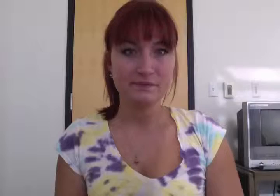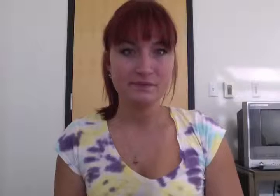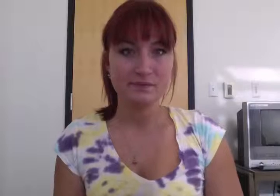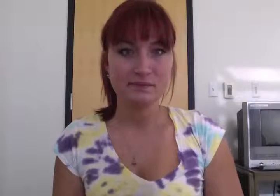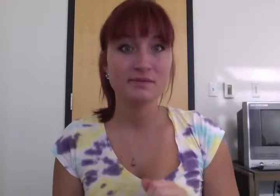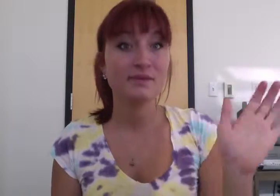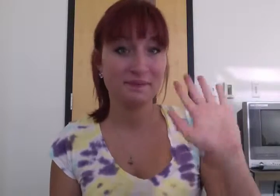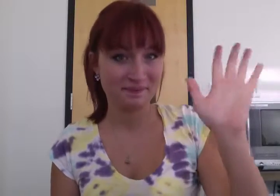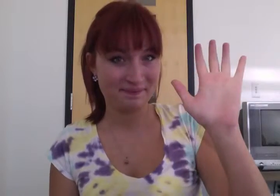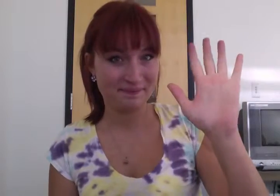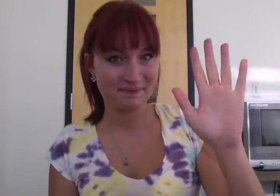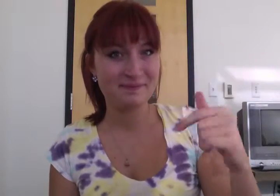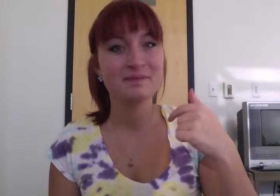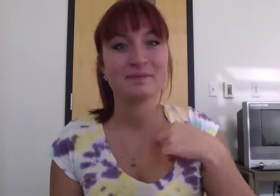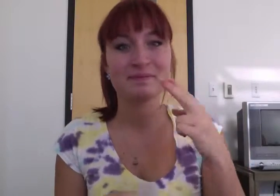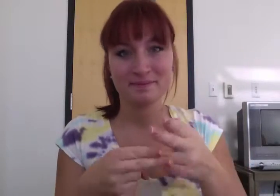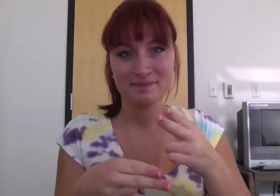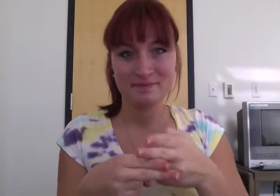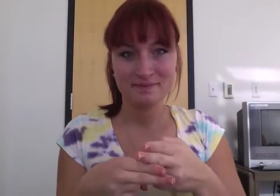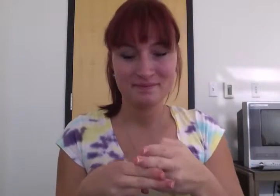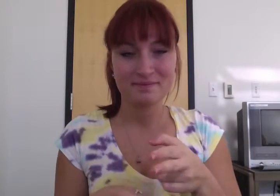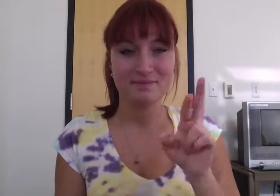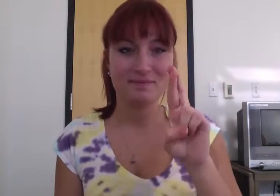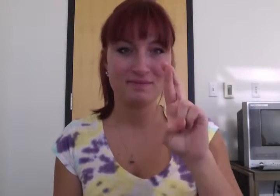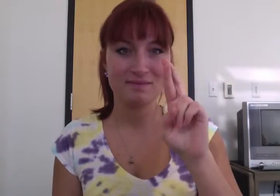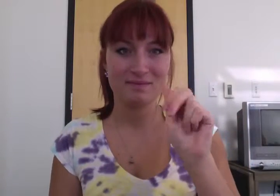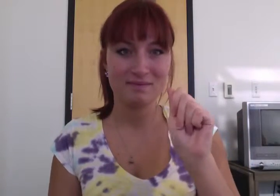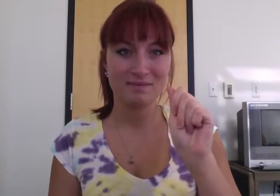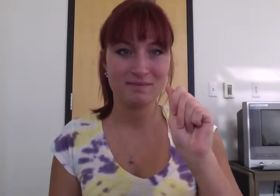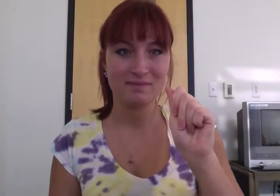If you dare come a little closer